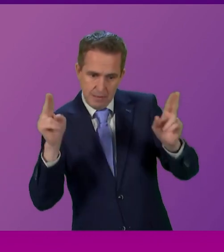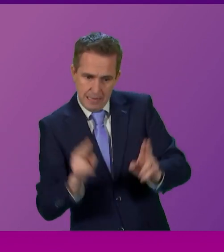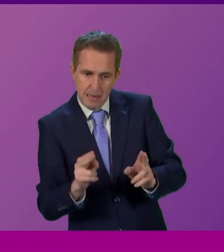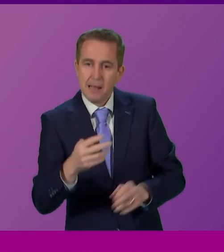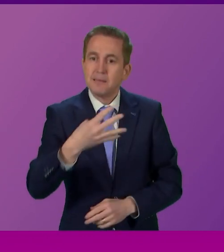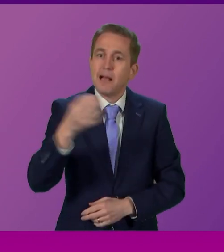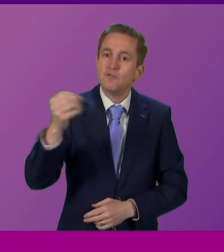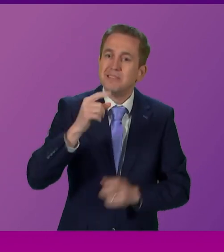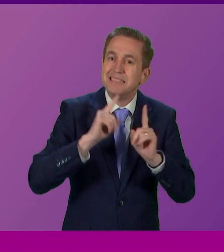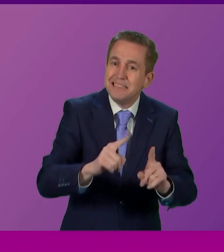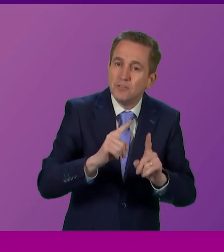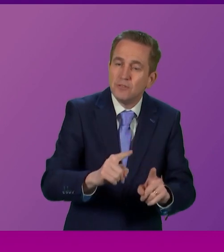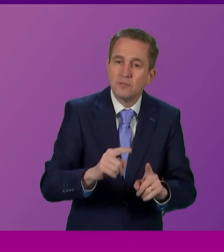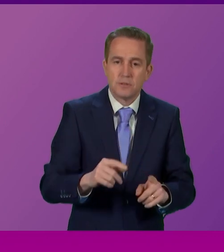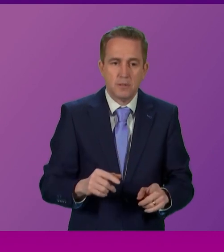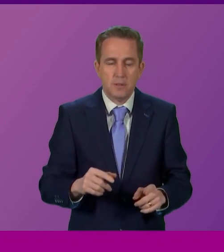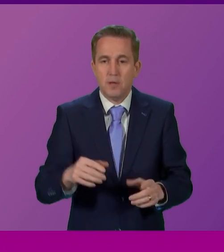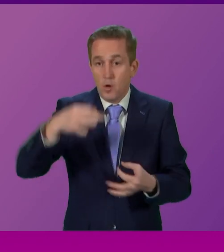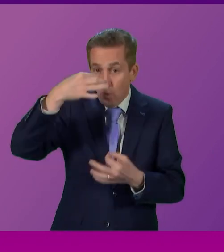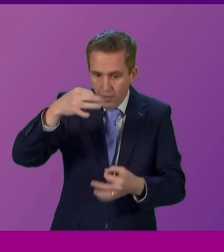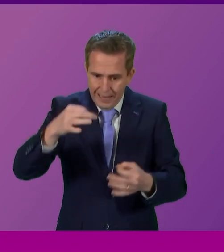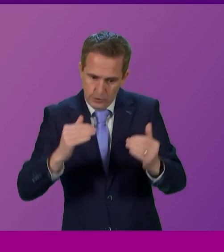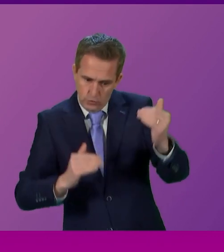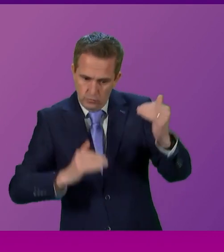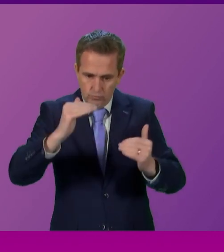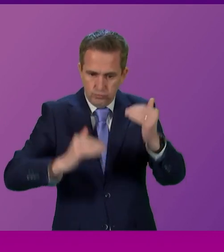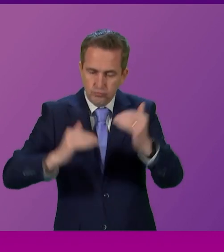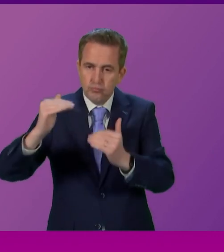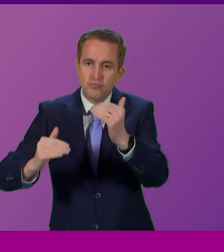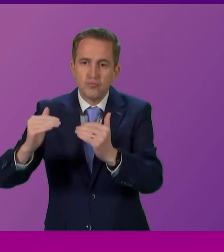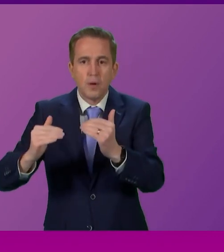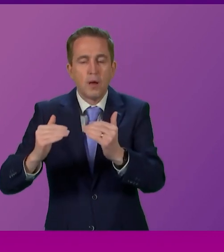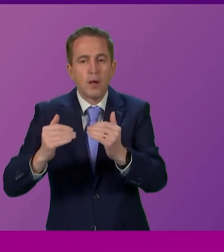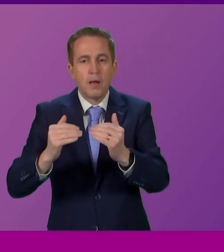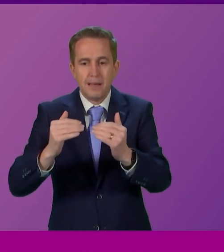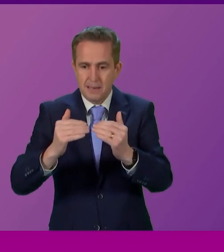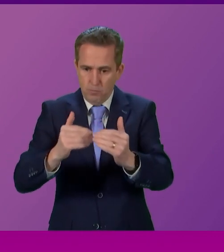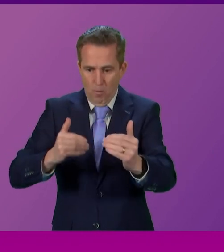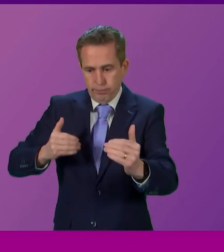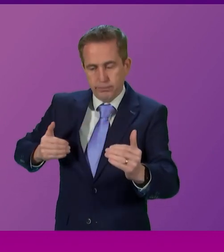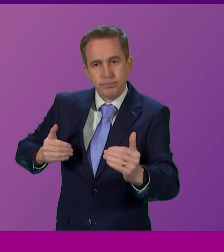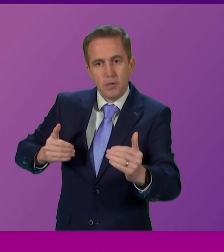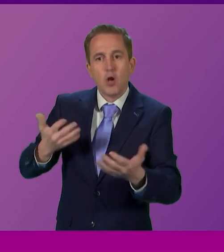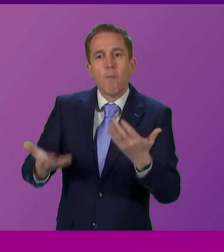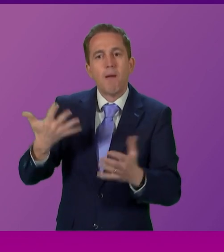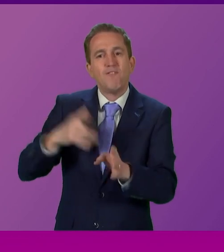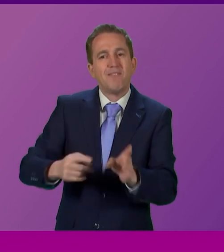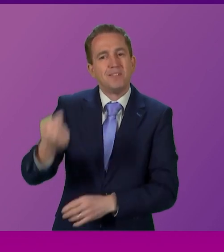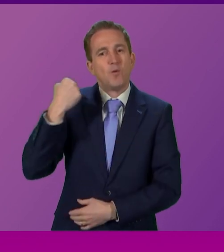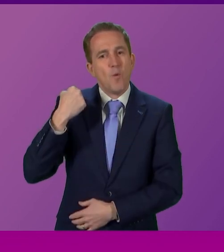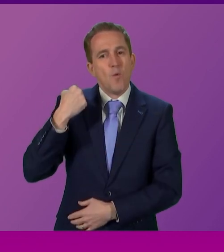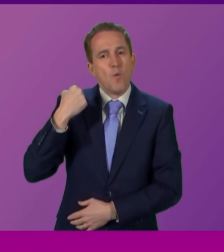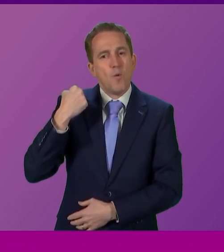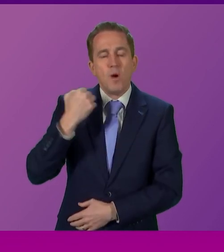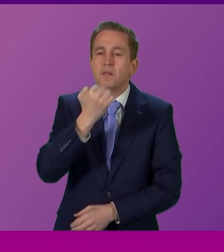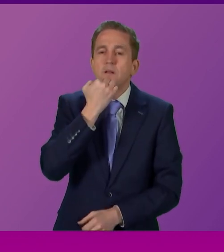SNP came to power, and that the attainment gap between the least and most deprived is wider than it was five years ago. We know that police